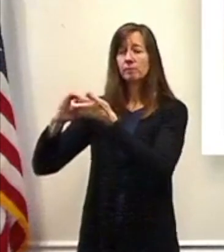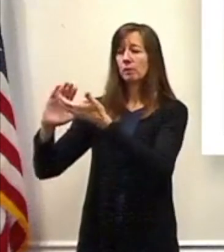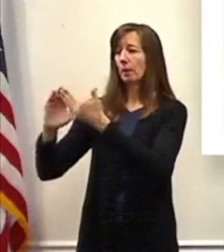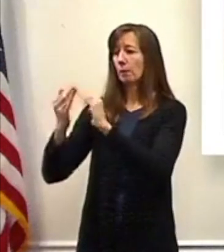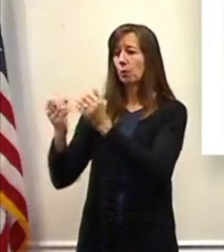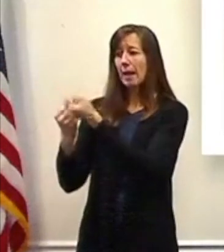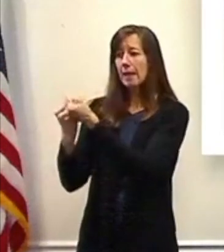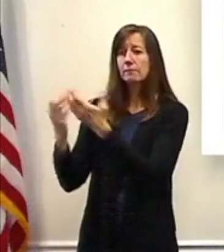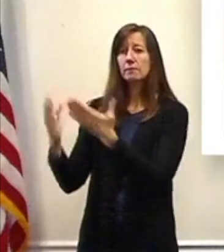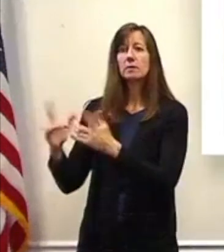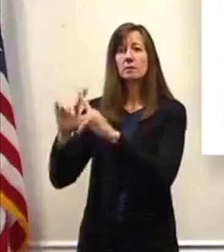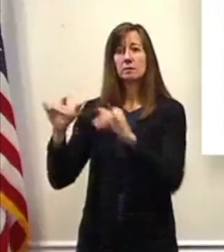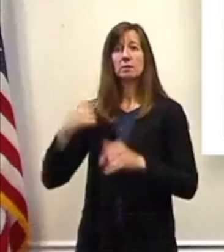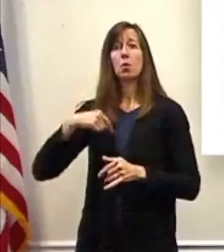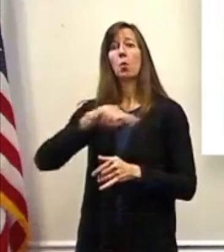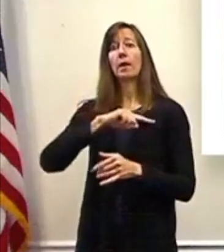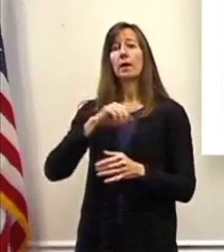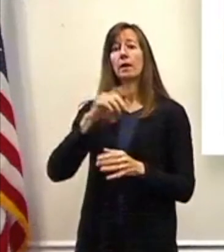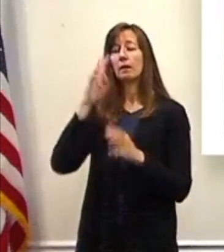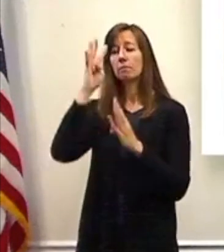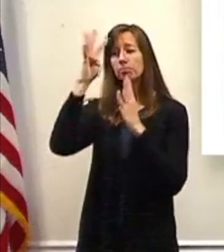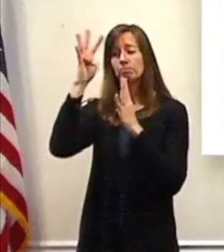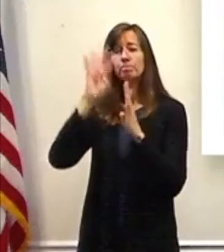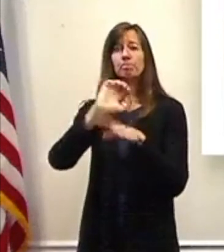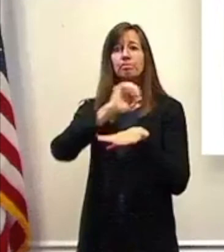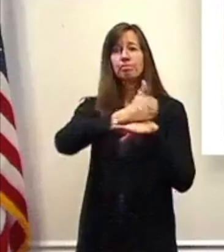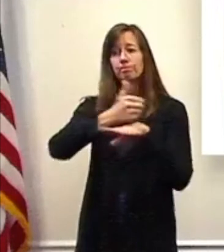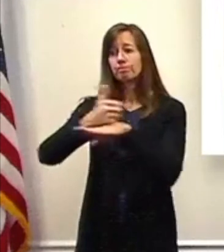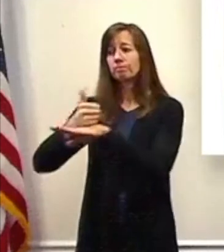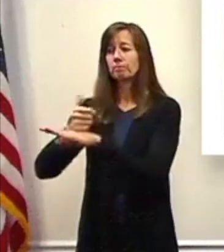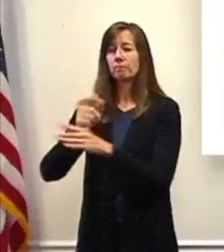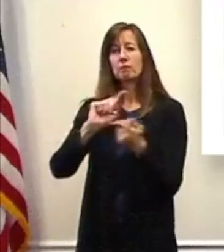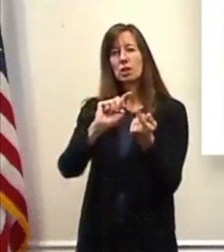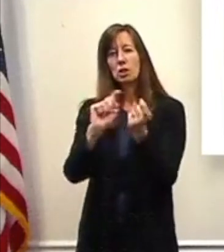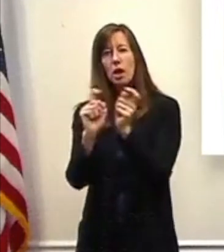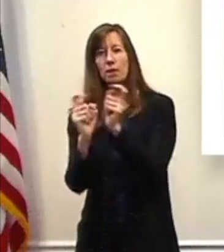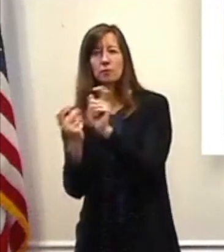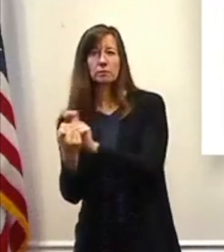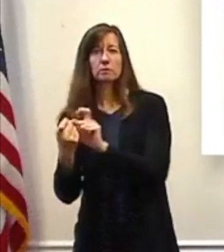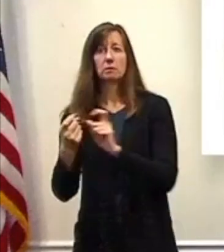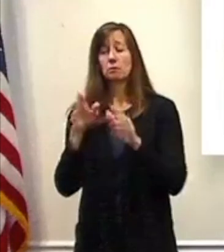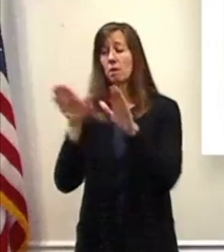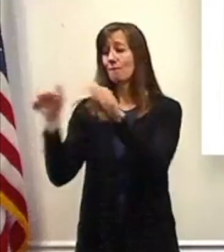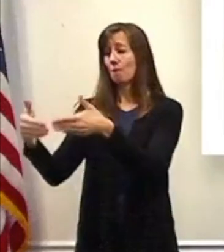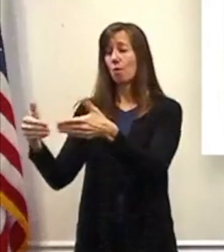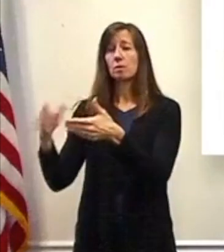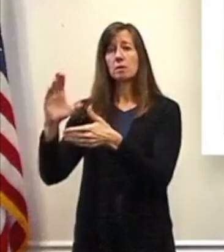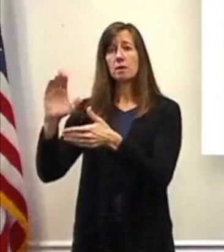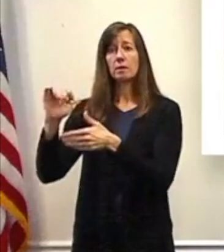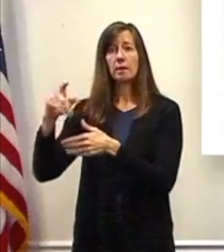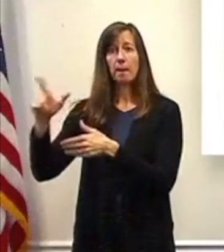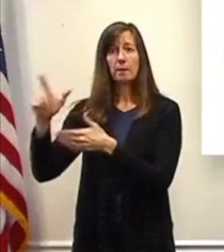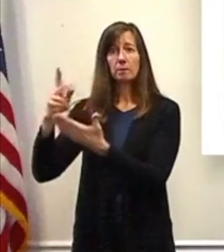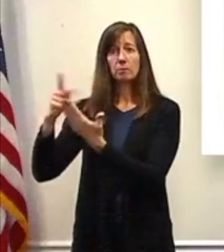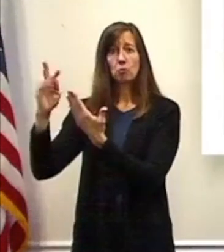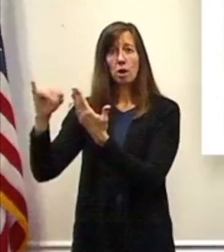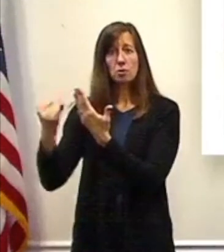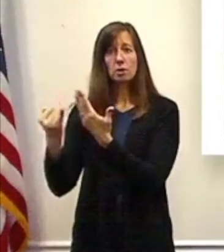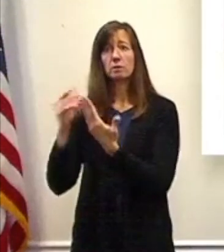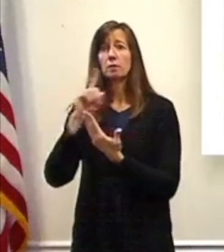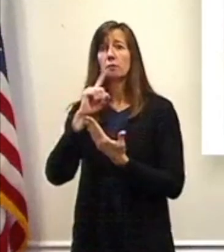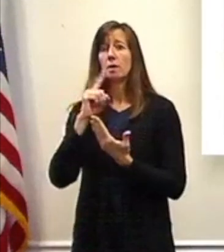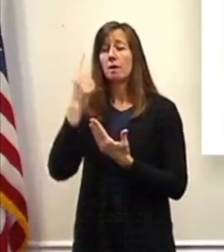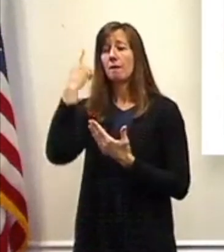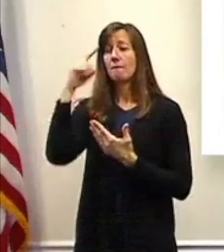we've assembled a series of reforms that we're focused on. This capital project's budget includes a commitment to body